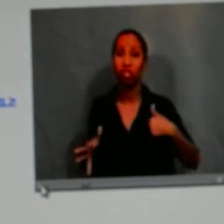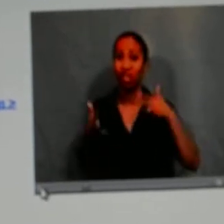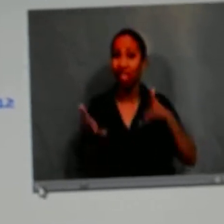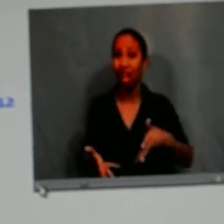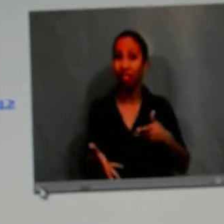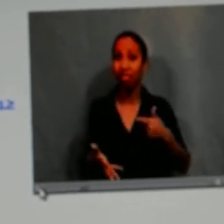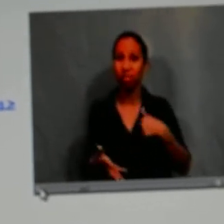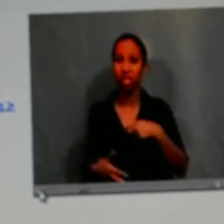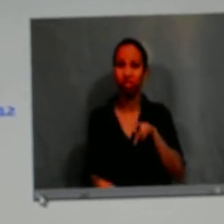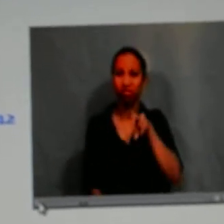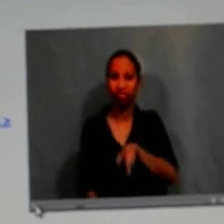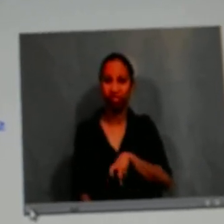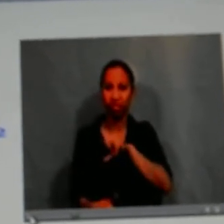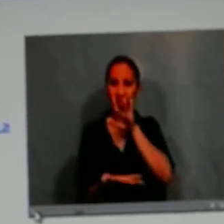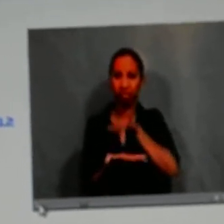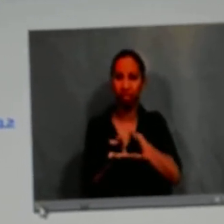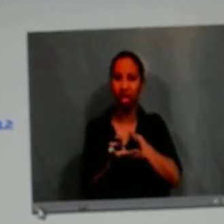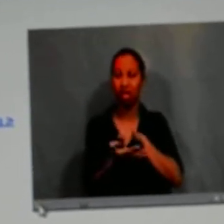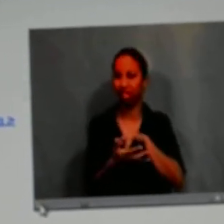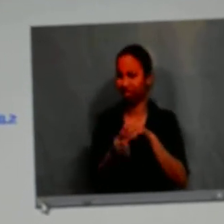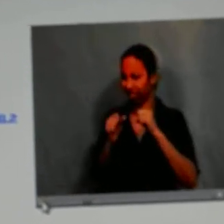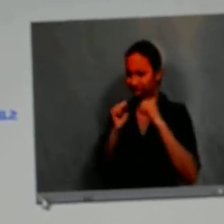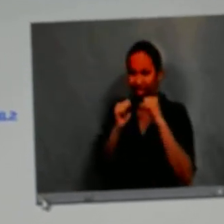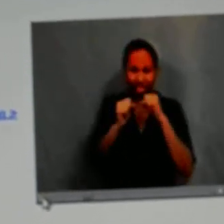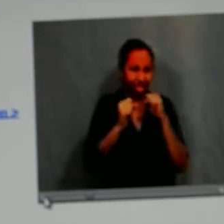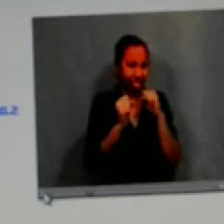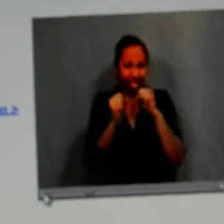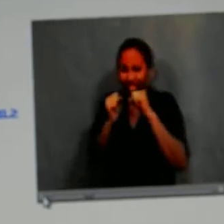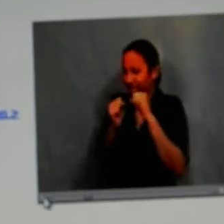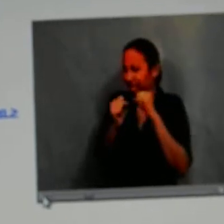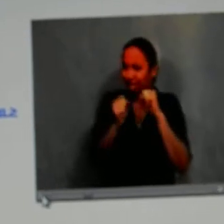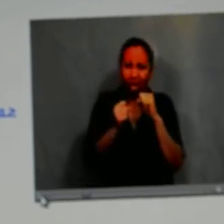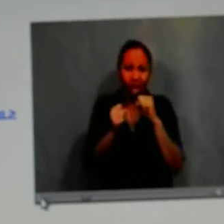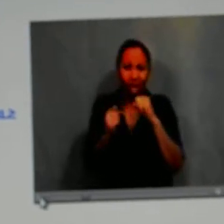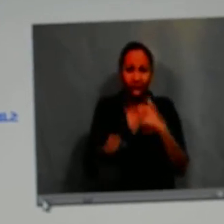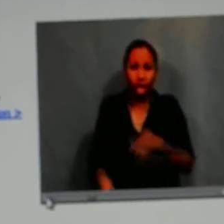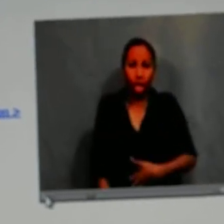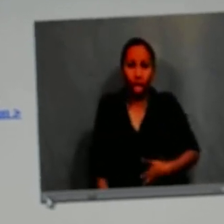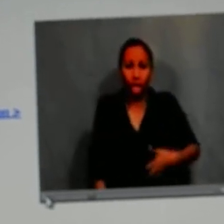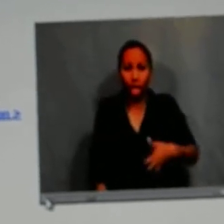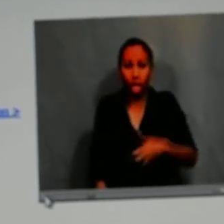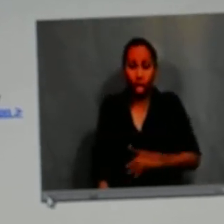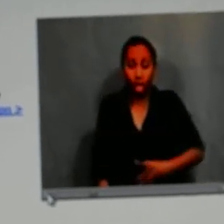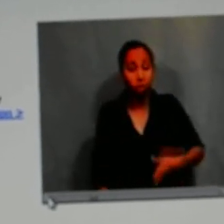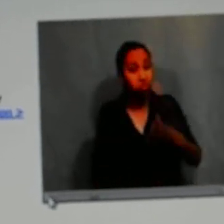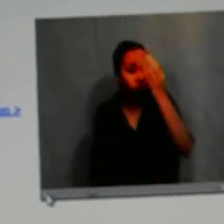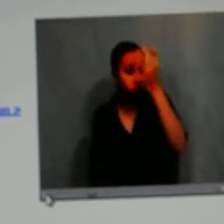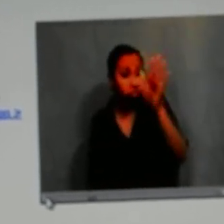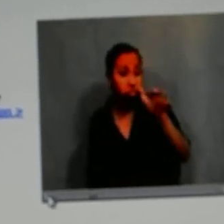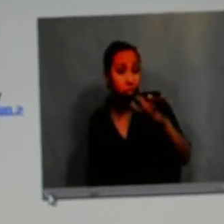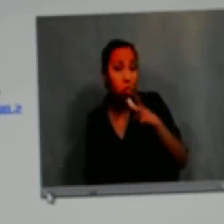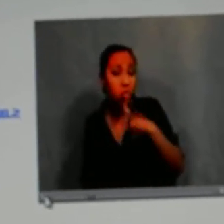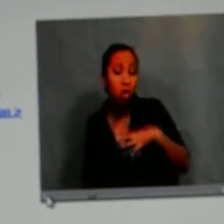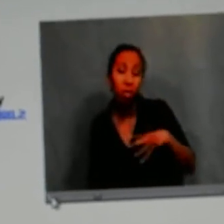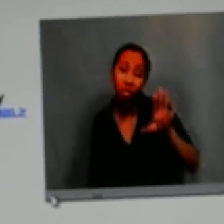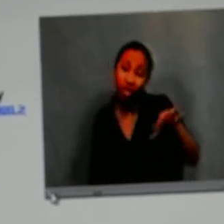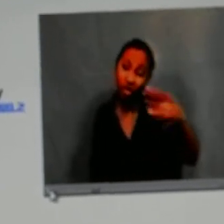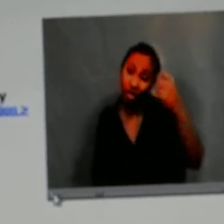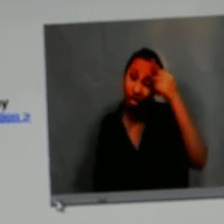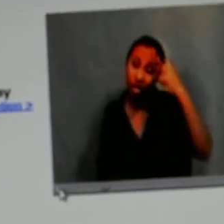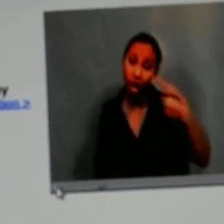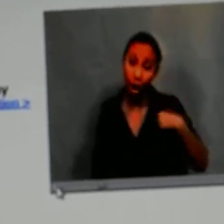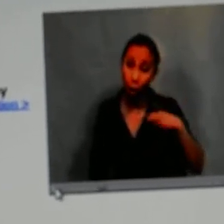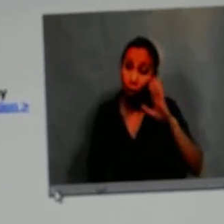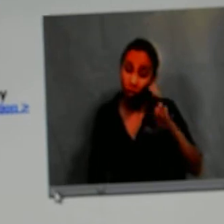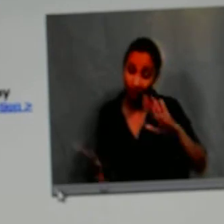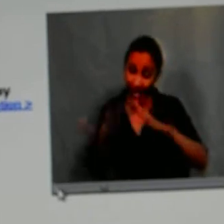seats were taken. So that means that I had to take a middle seat. So I was sitting down and there were people on both sides of me and I